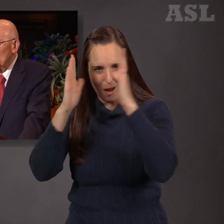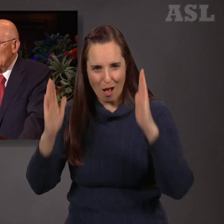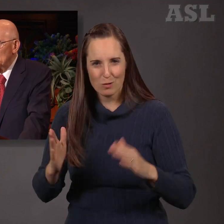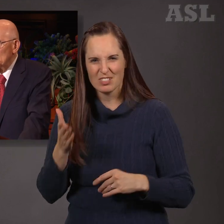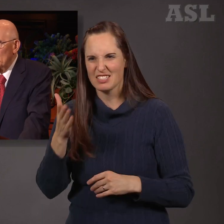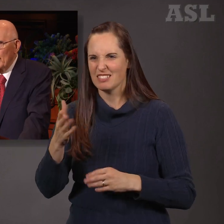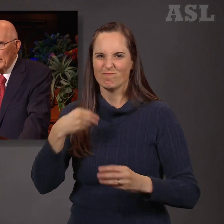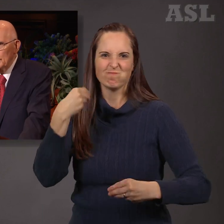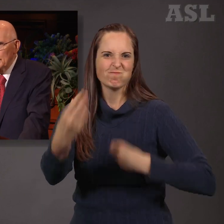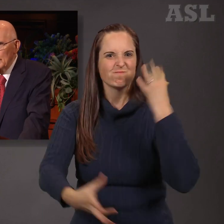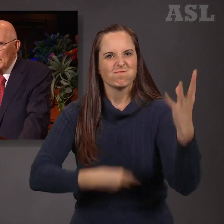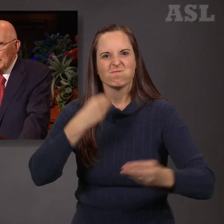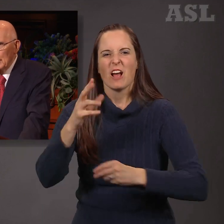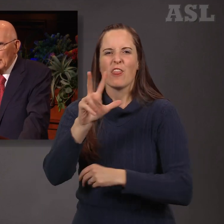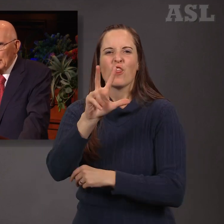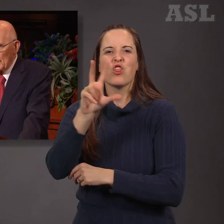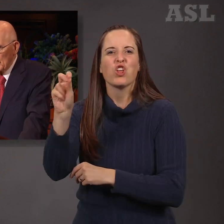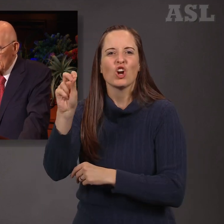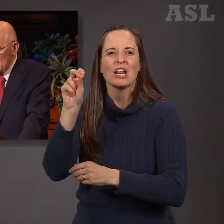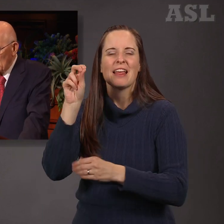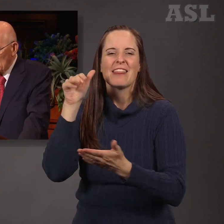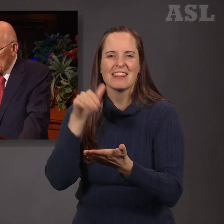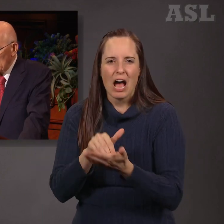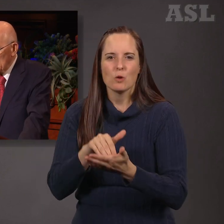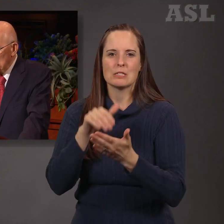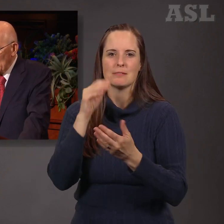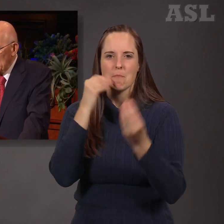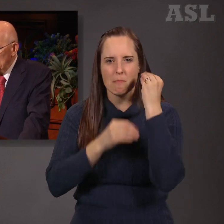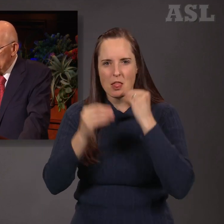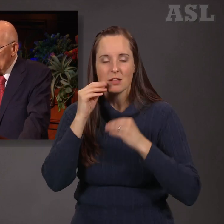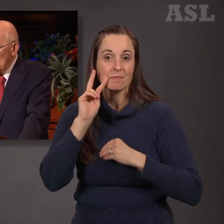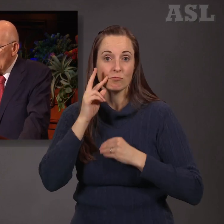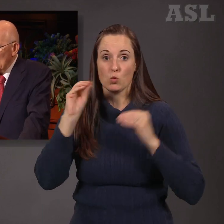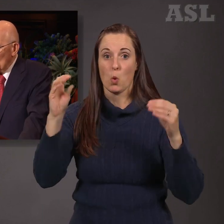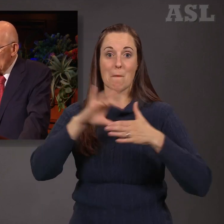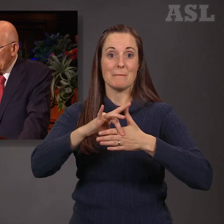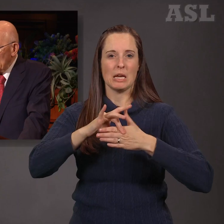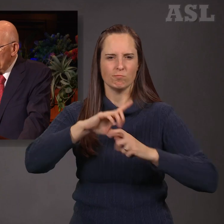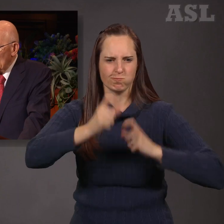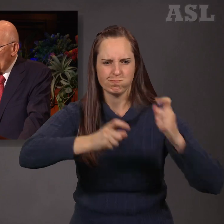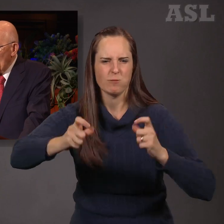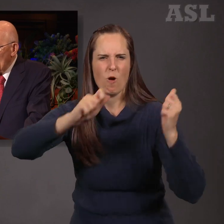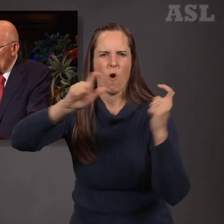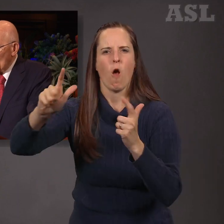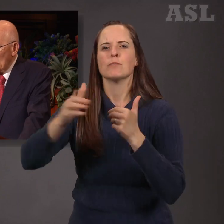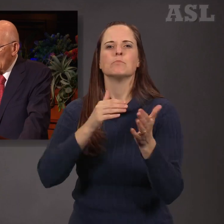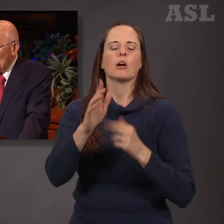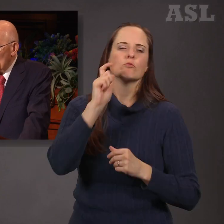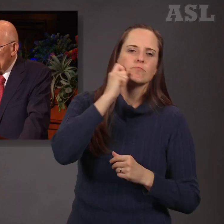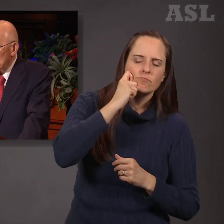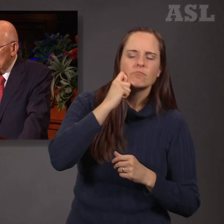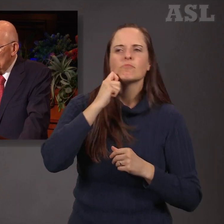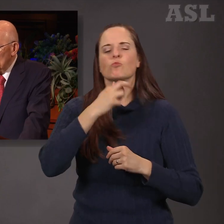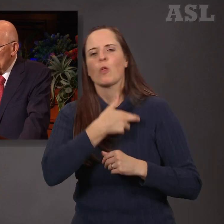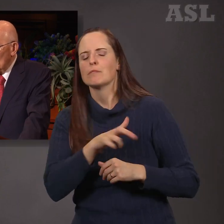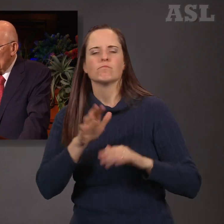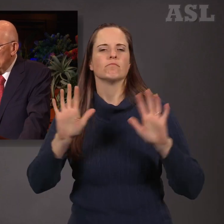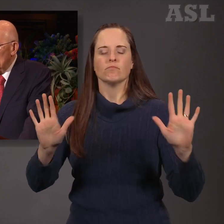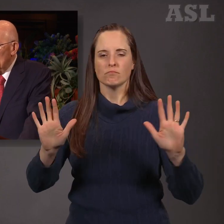religion or race. Dr. Khandari explains, We believe that all are one. We are children of one God,